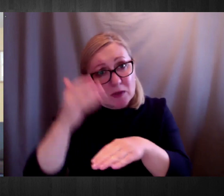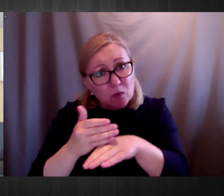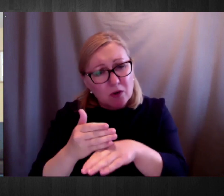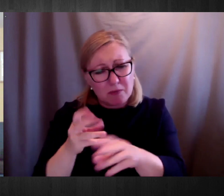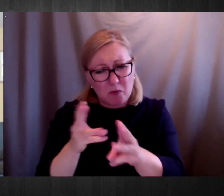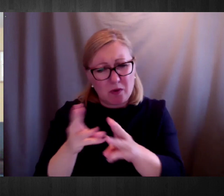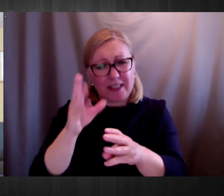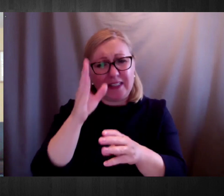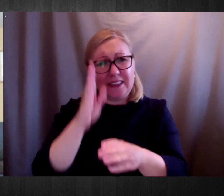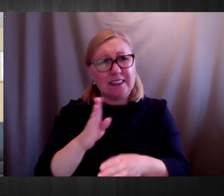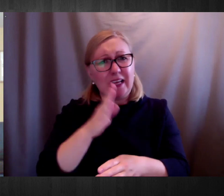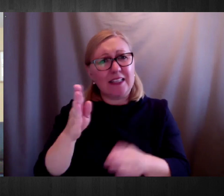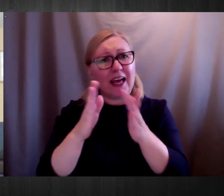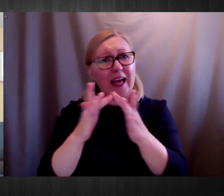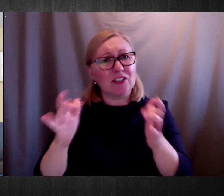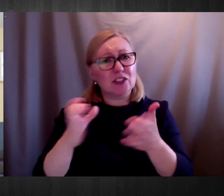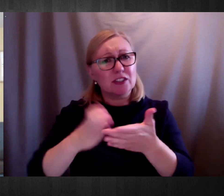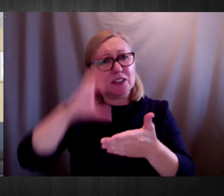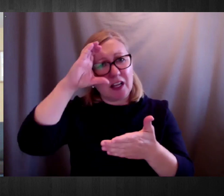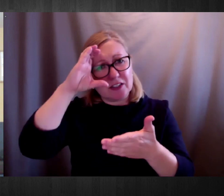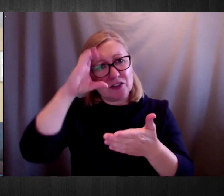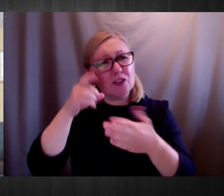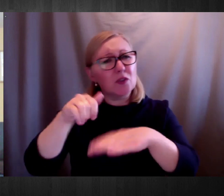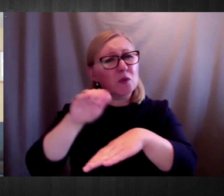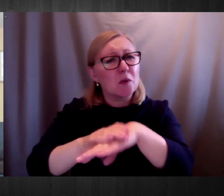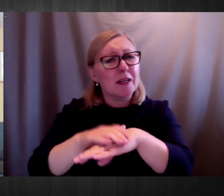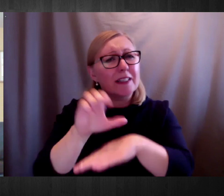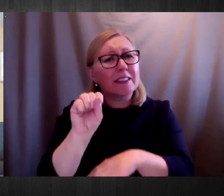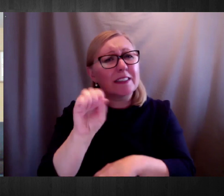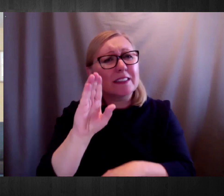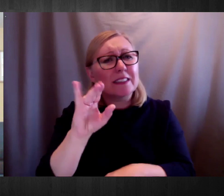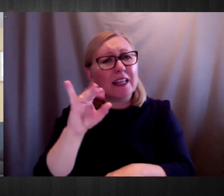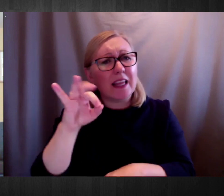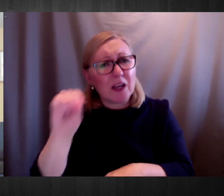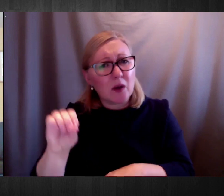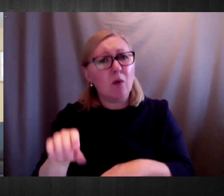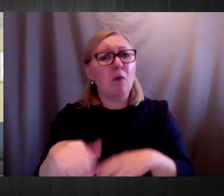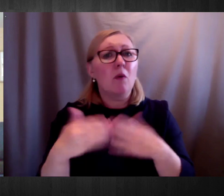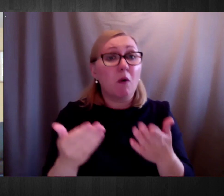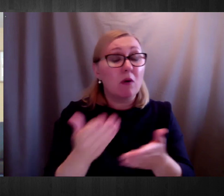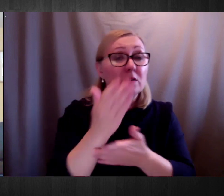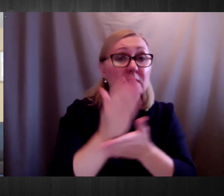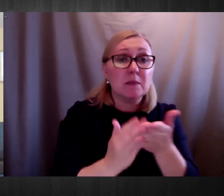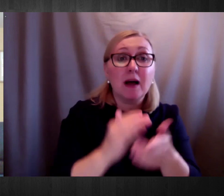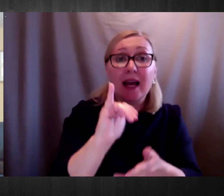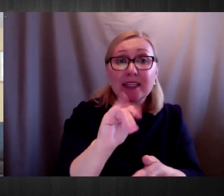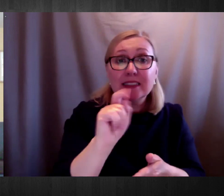Andrews and Sligo and part of an NUIG, I see it as my job.